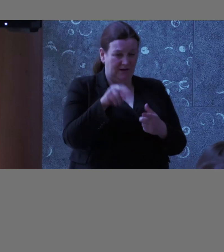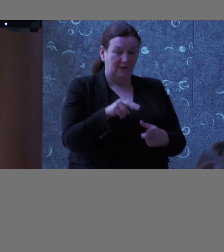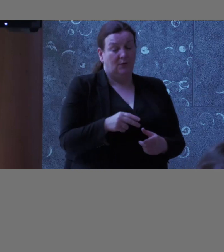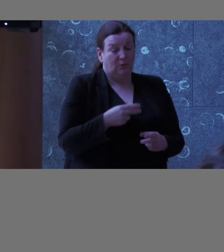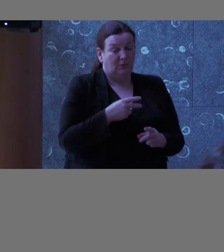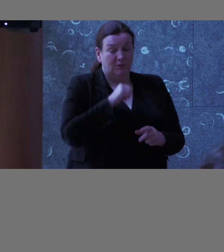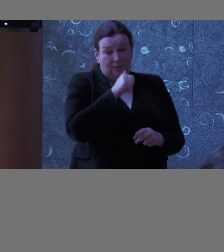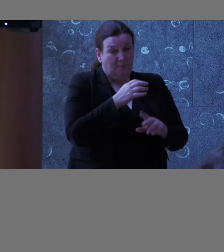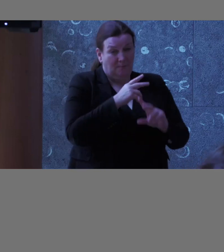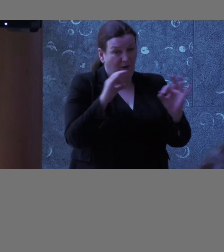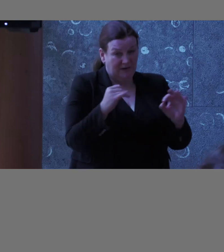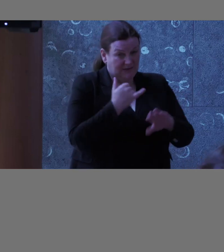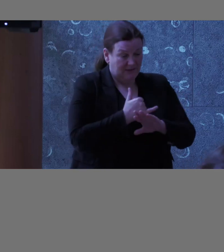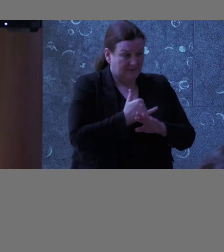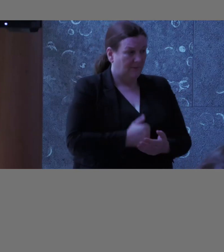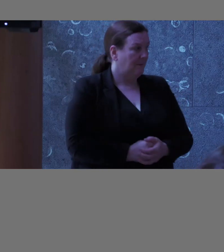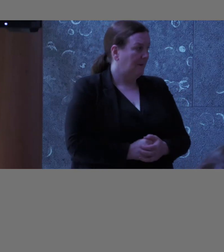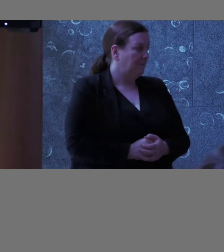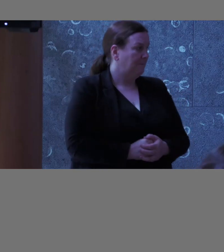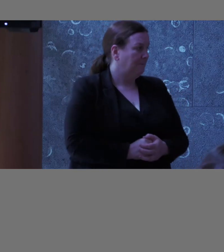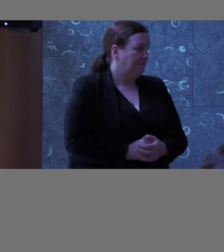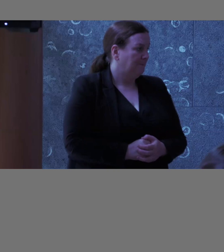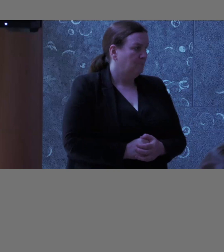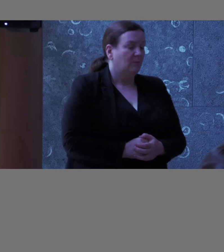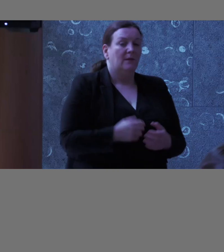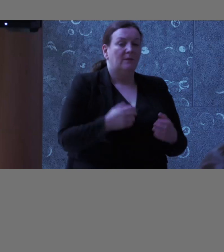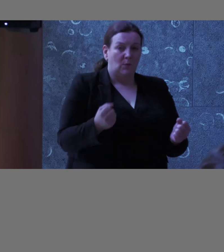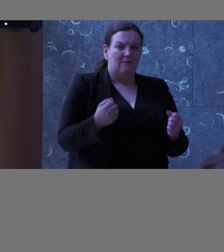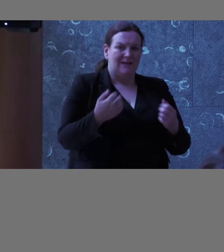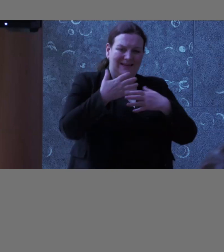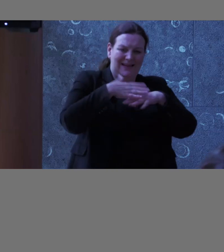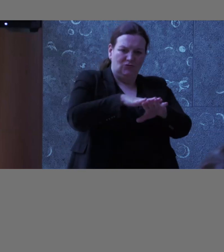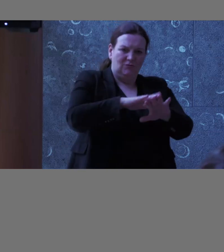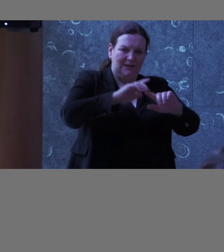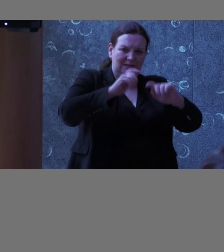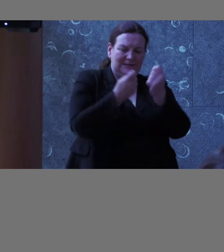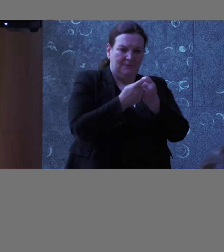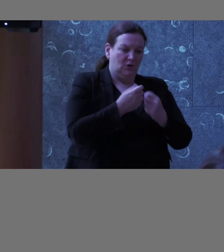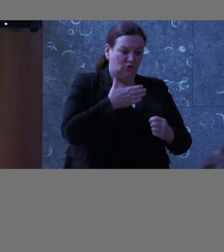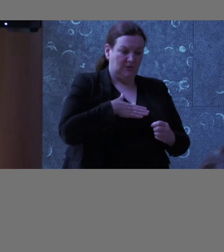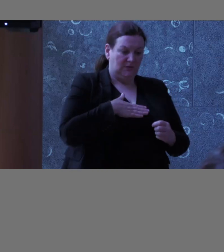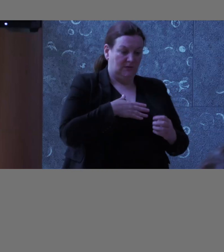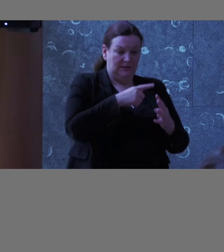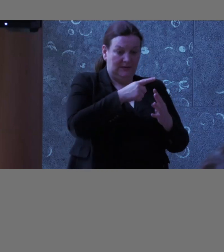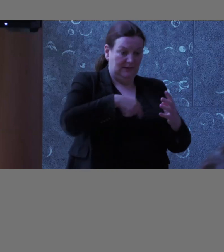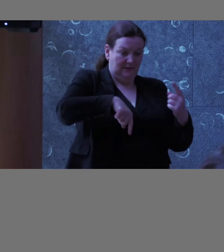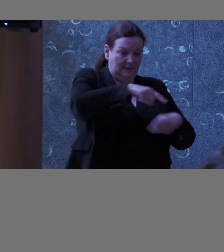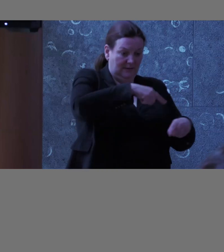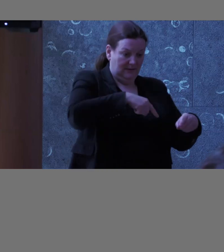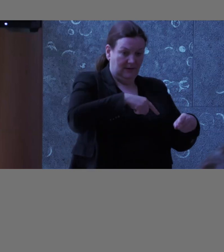Then, the third piece was that we very much have an integrated team approach, so we work not just for teams, but also within them,